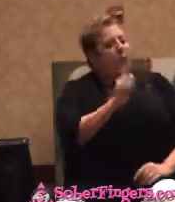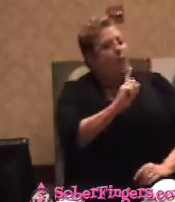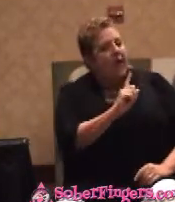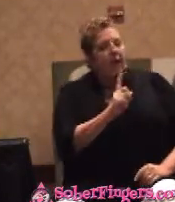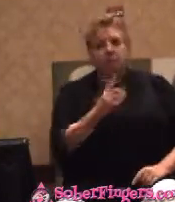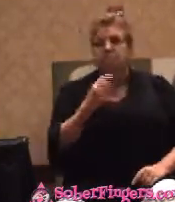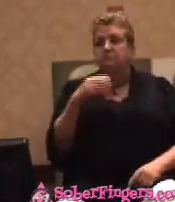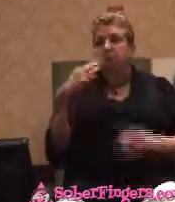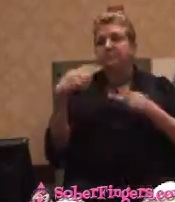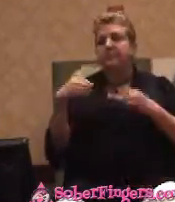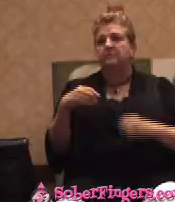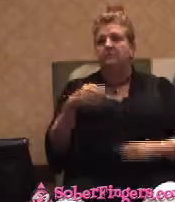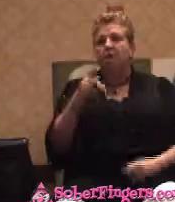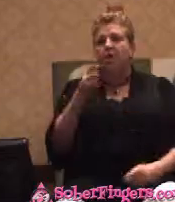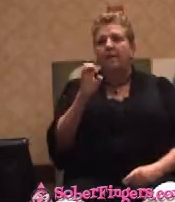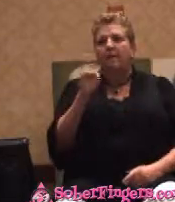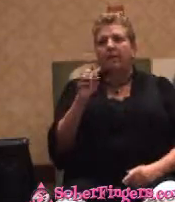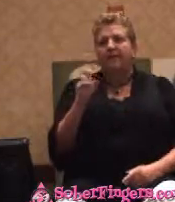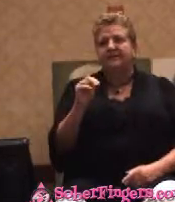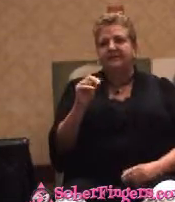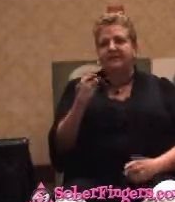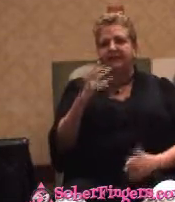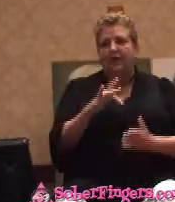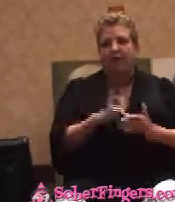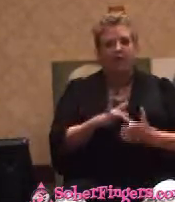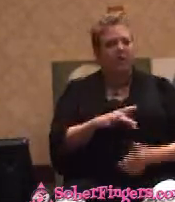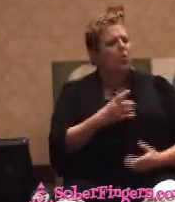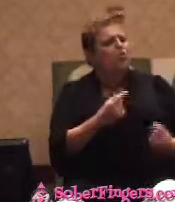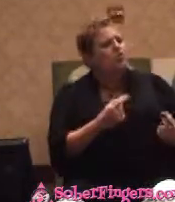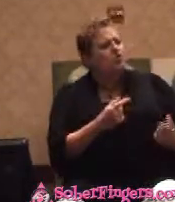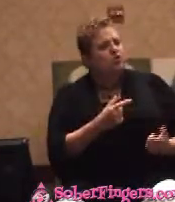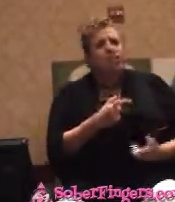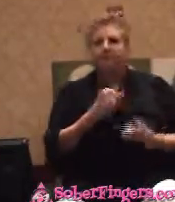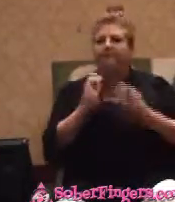Preston Center. What did you do there? Met some friends. Who were they? You wouldn't know them.